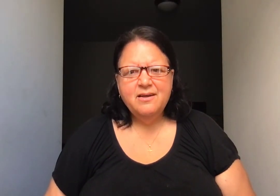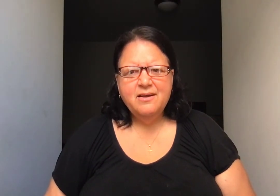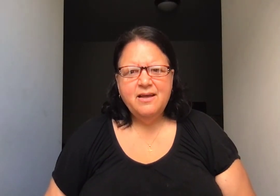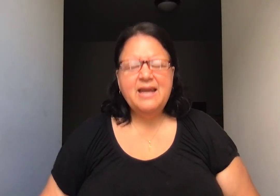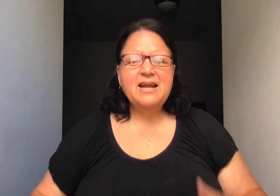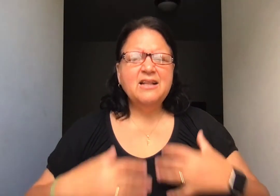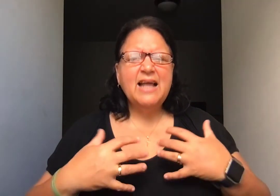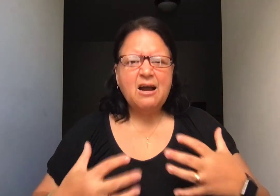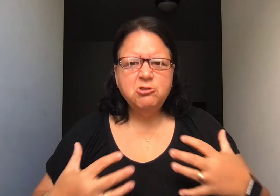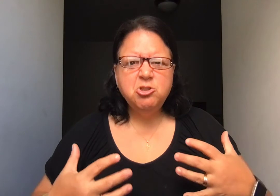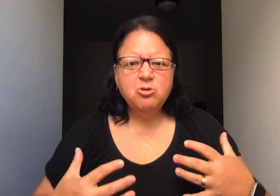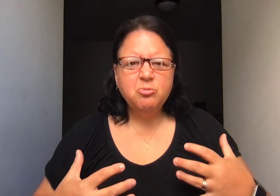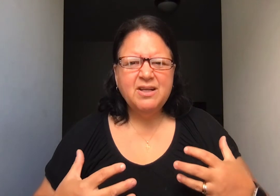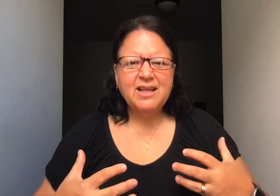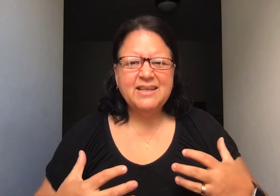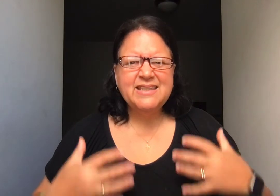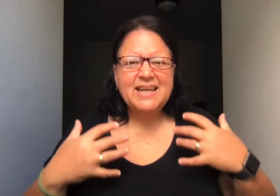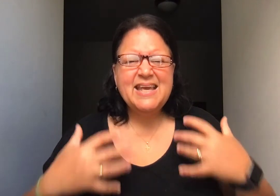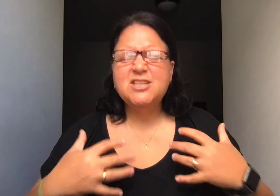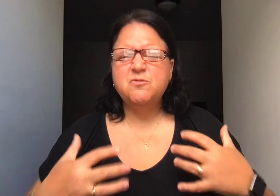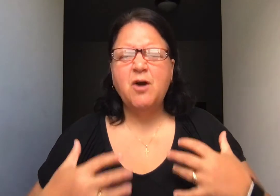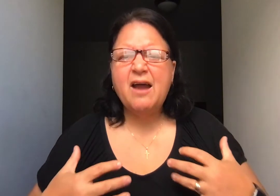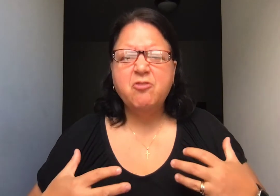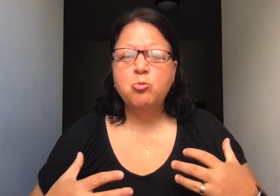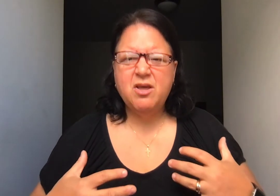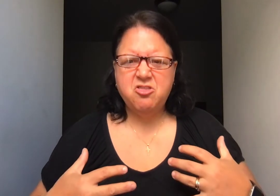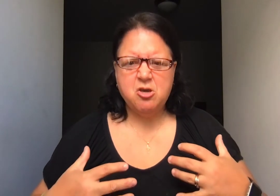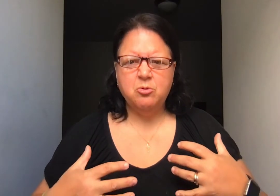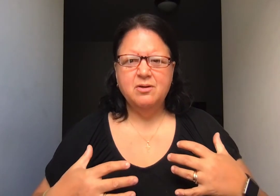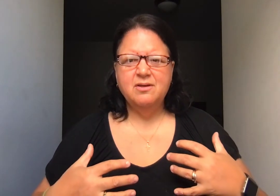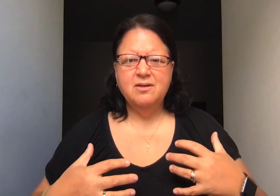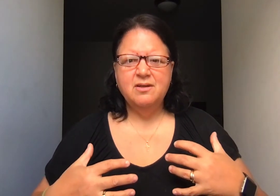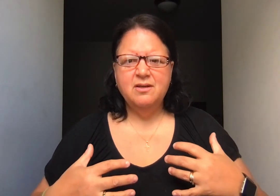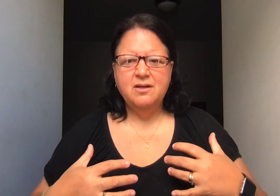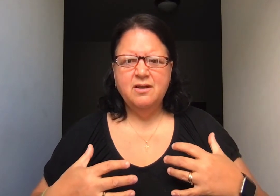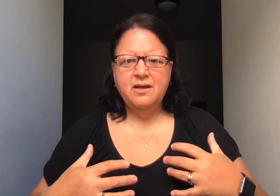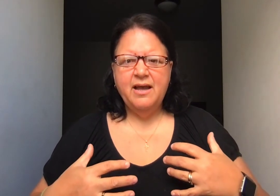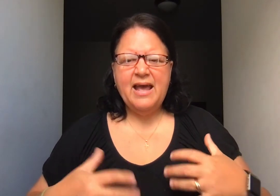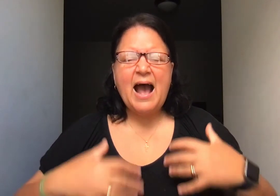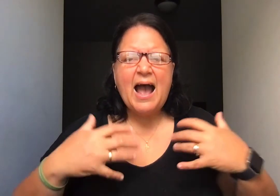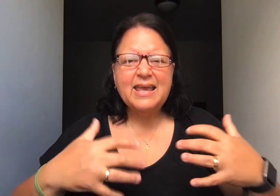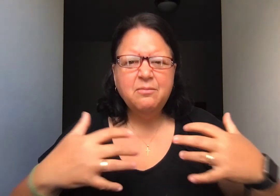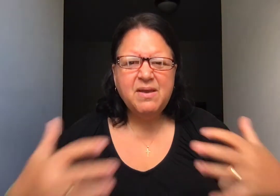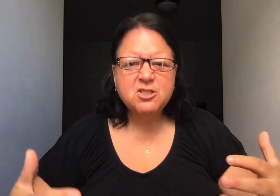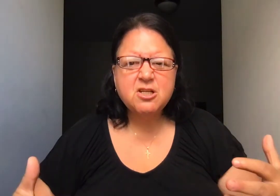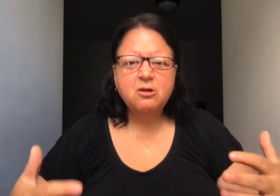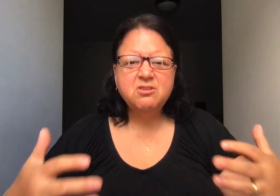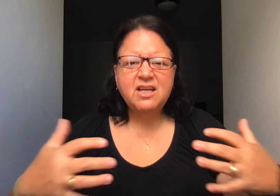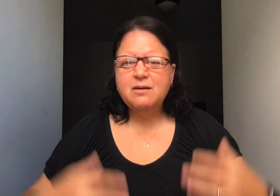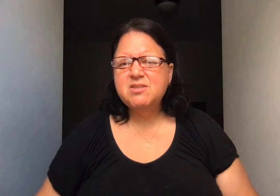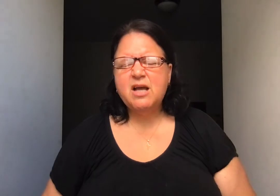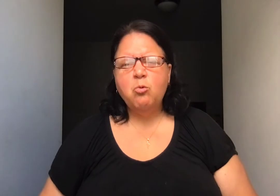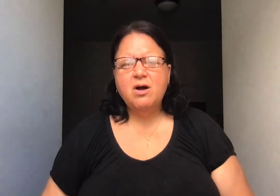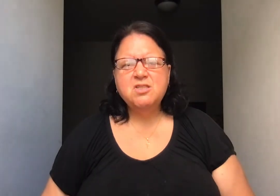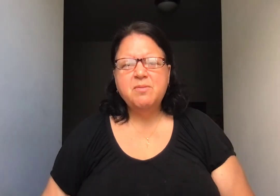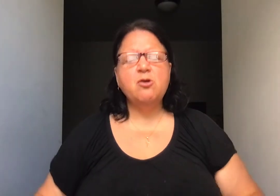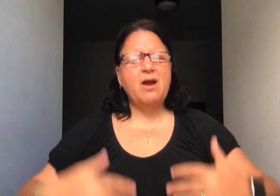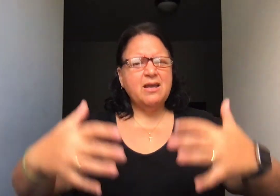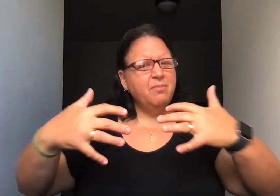And it allows you to realize that he is forever with you. And I can be as close to him as I want to be, or I can be